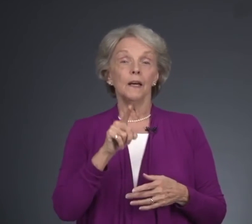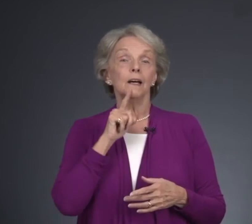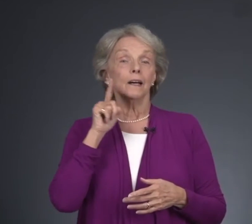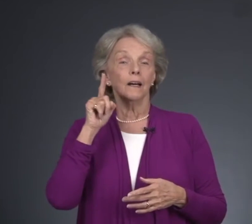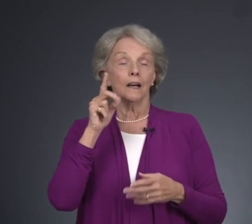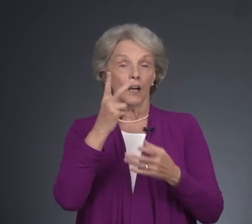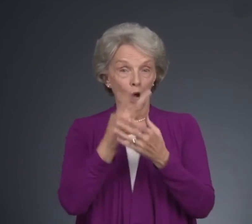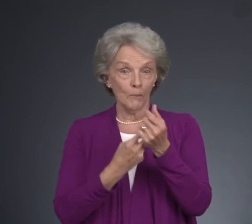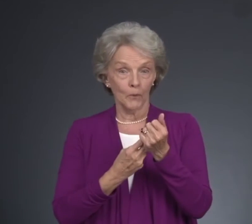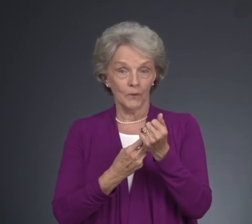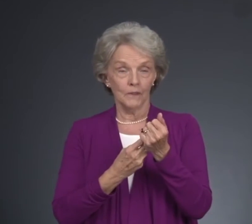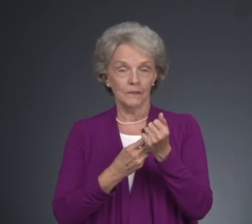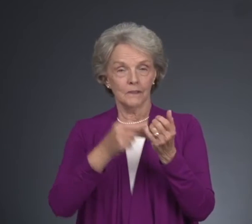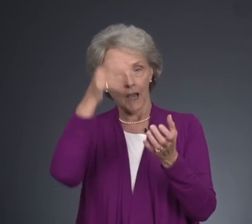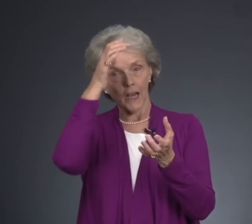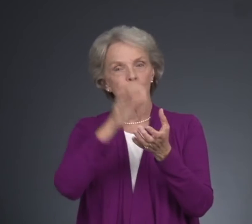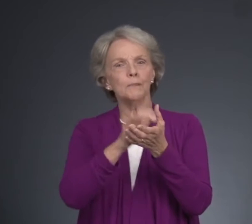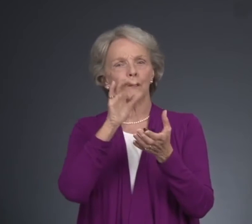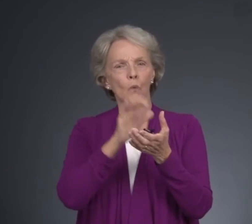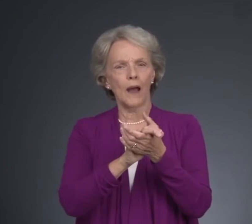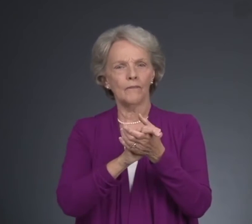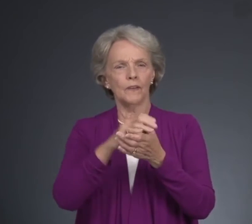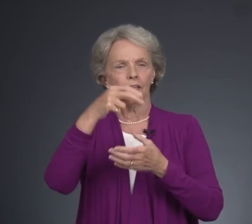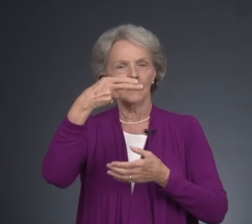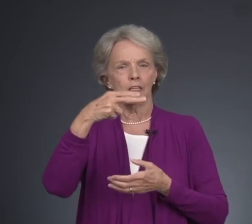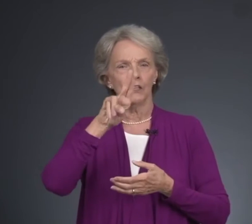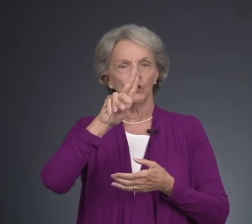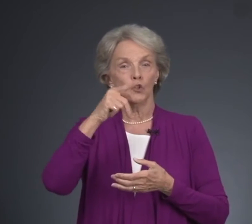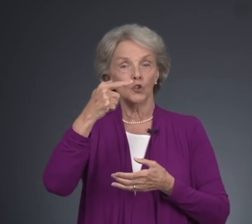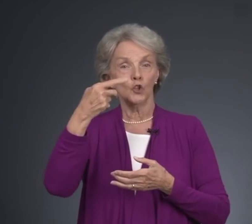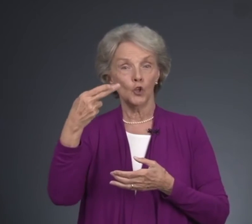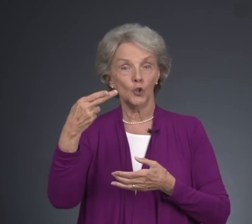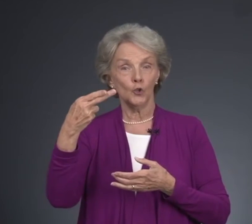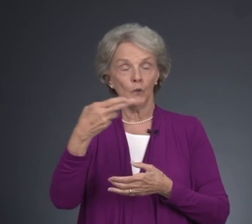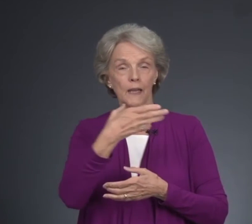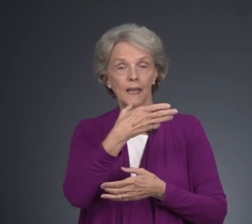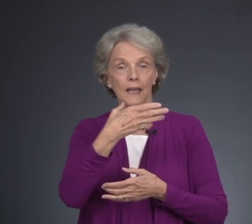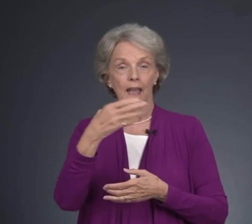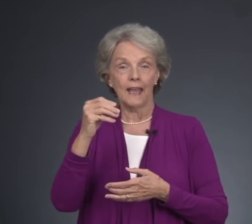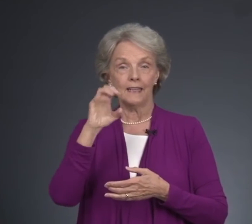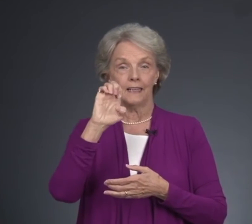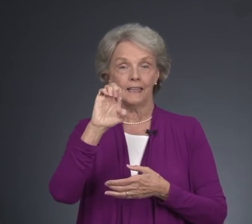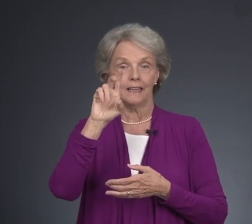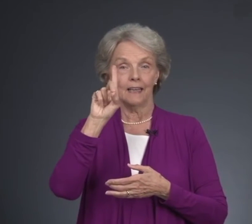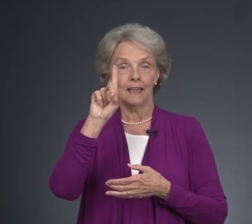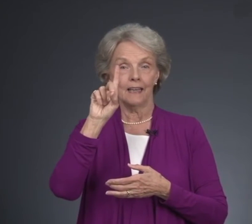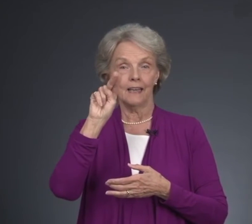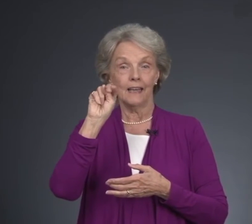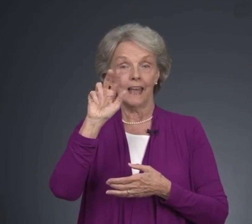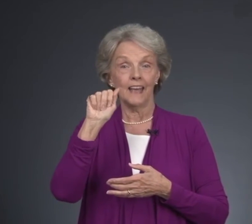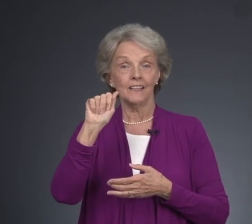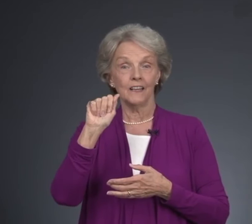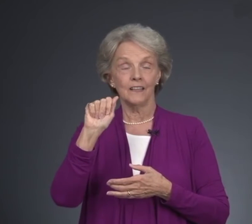A couple, husband and wife, Hugh and Edna,